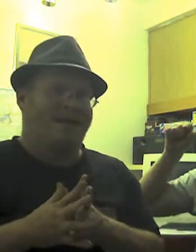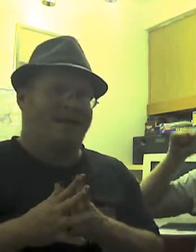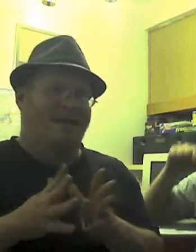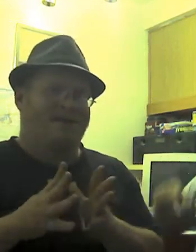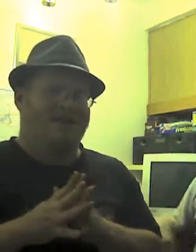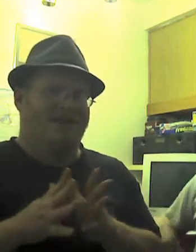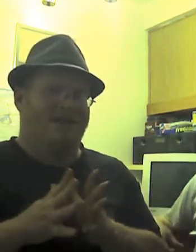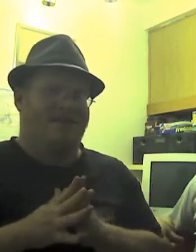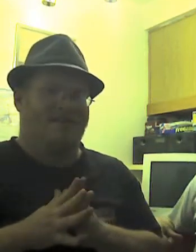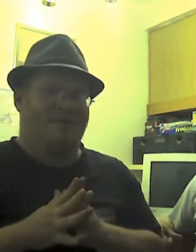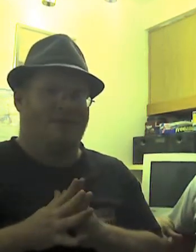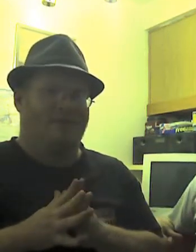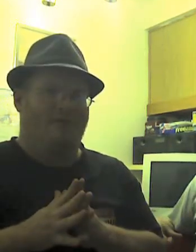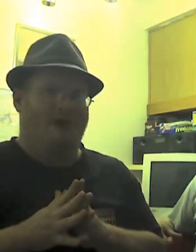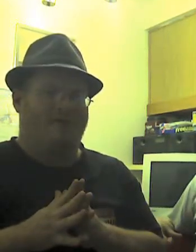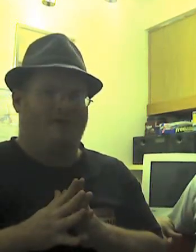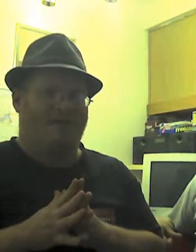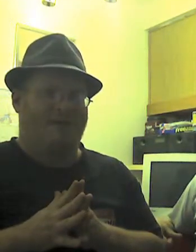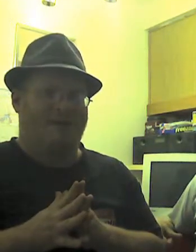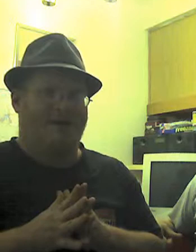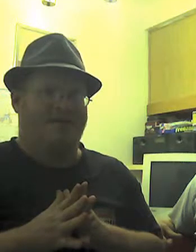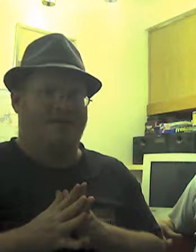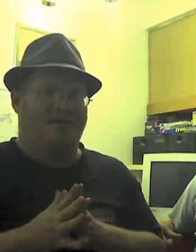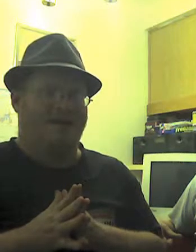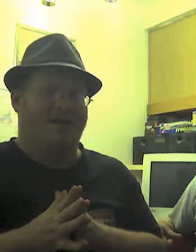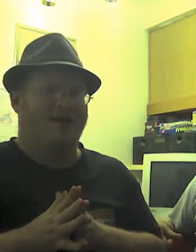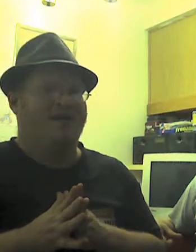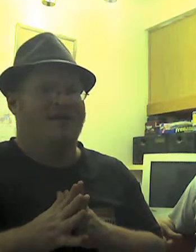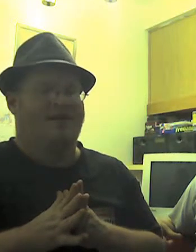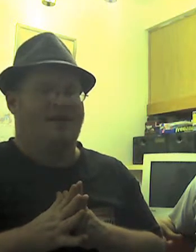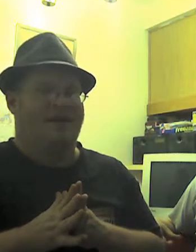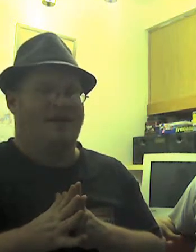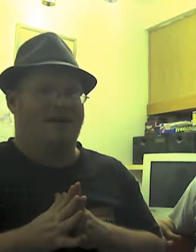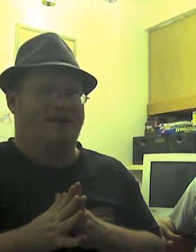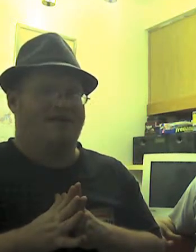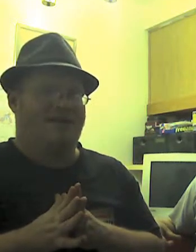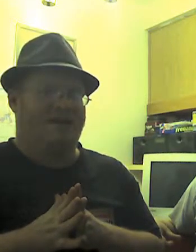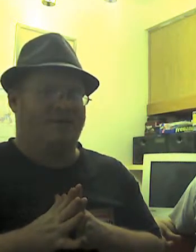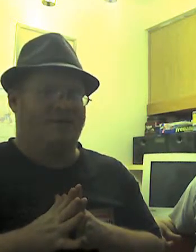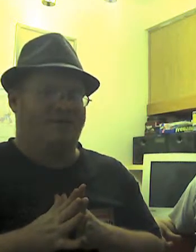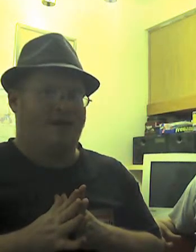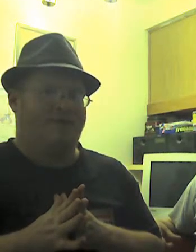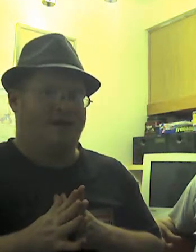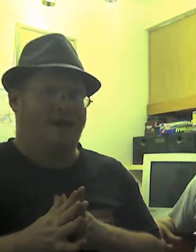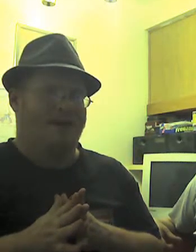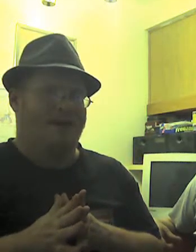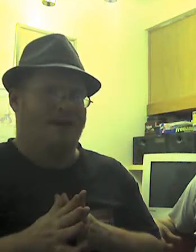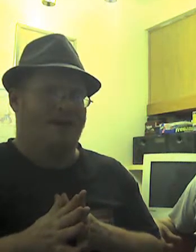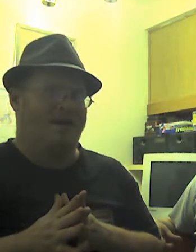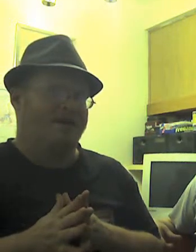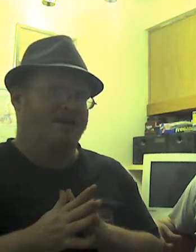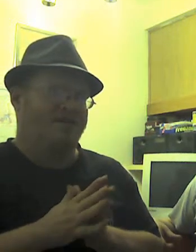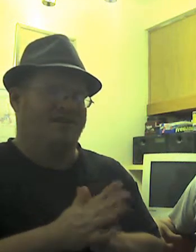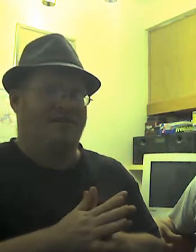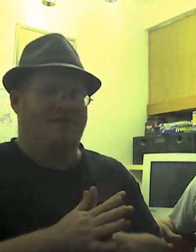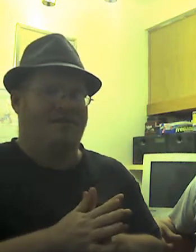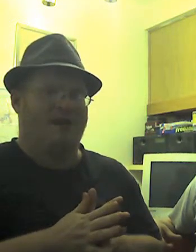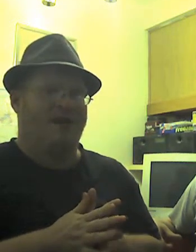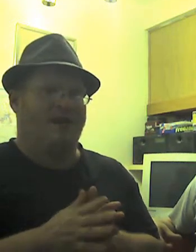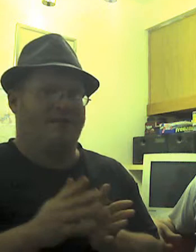that she get Rune Factory for PS3. The second Rune Factory came out on there, and she does have a Wii, and